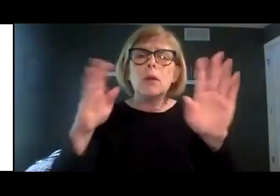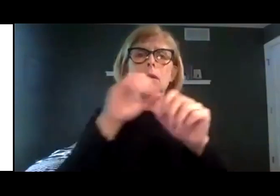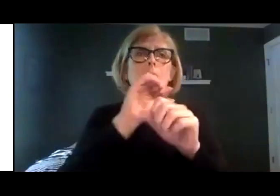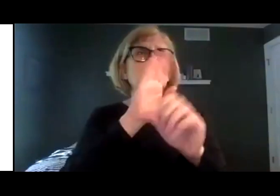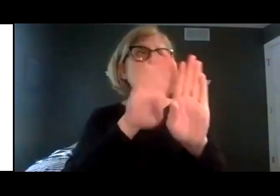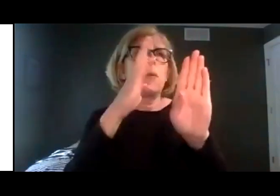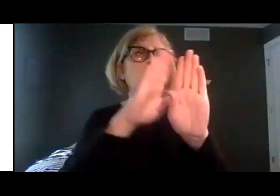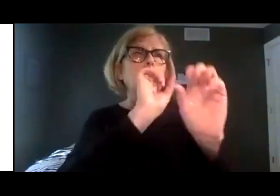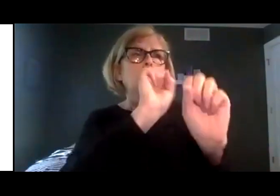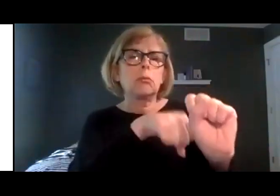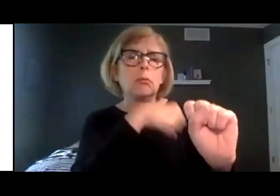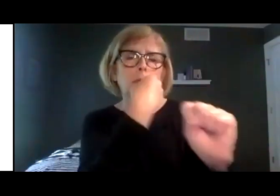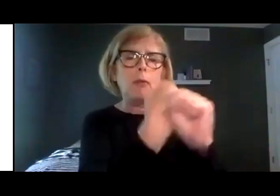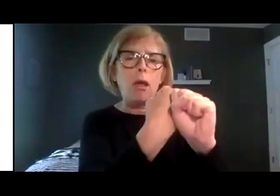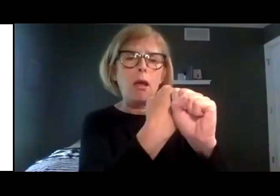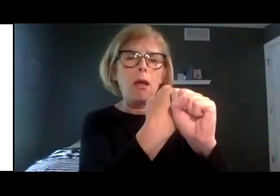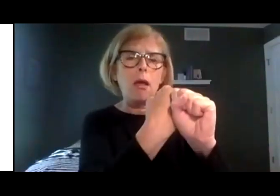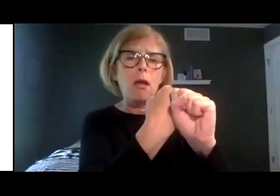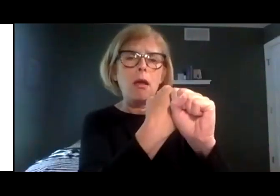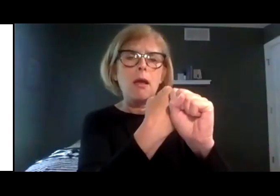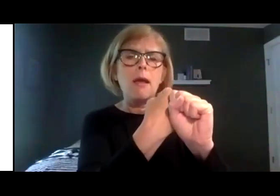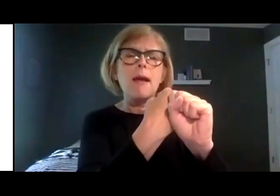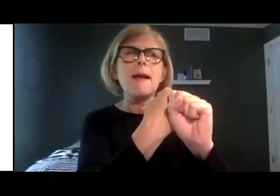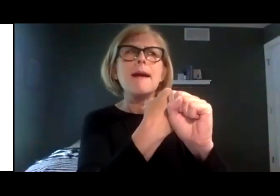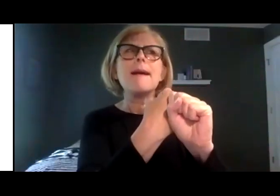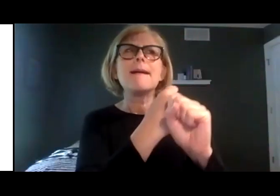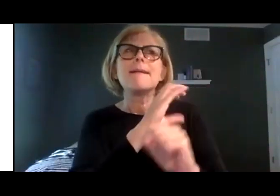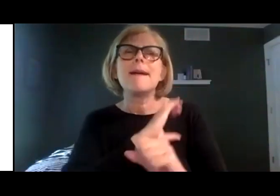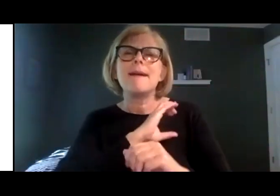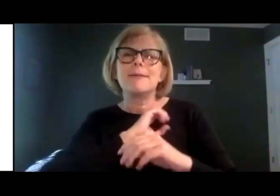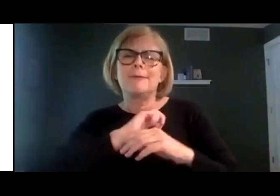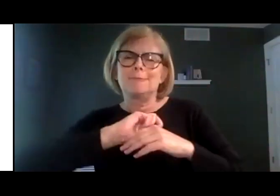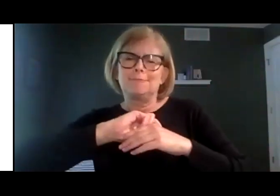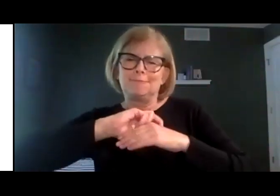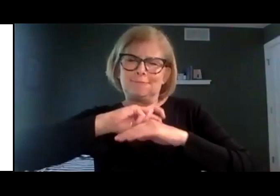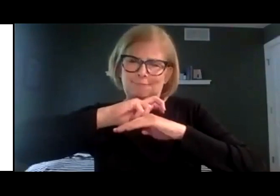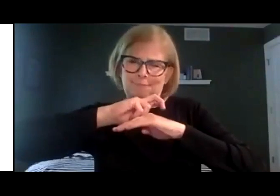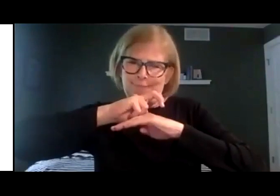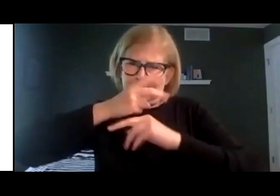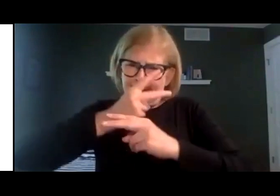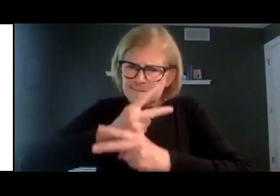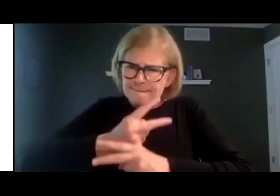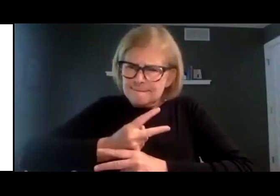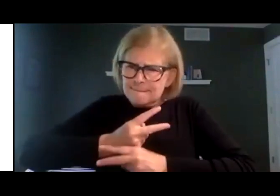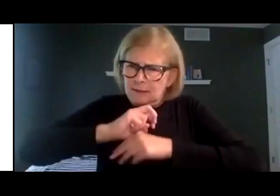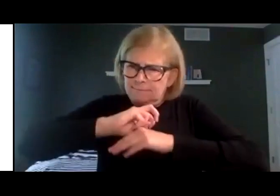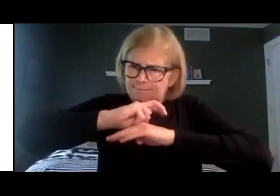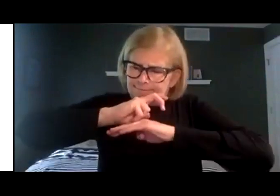locked, Corduroy climbed carefully down from his